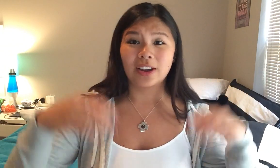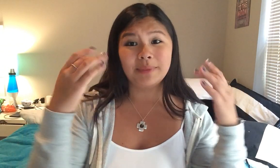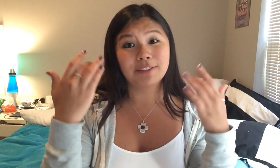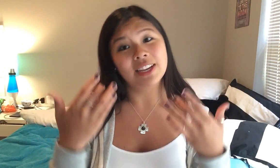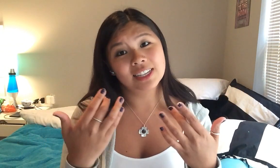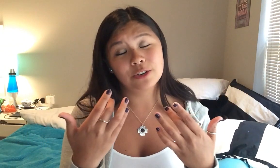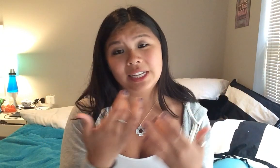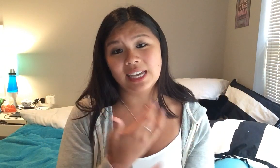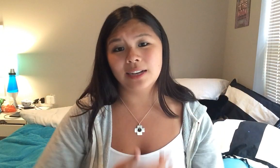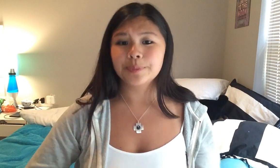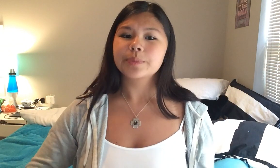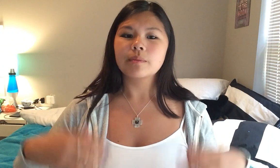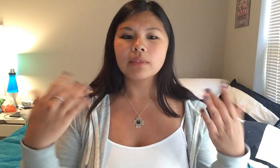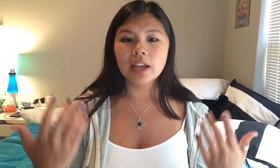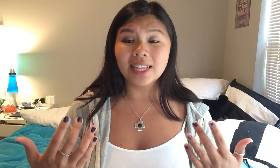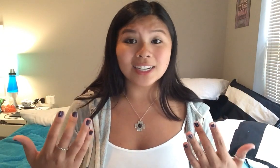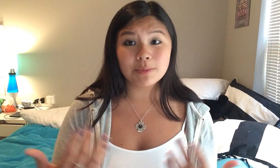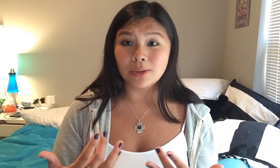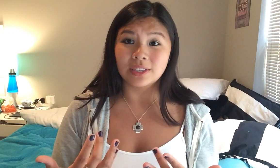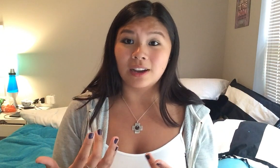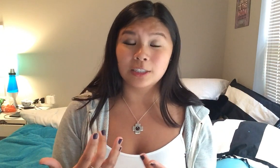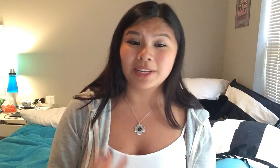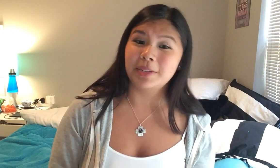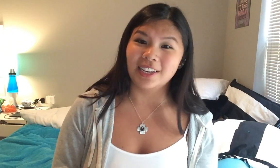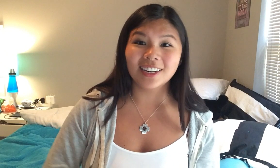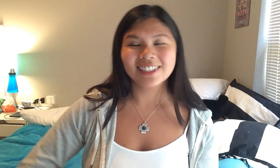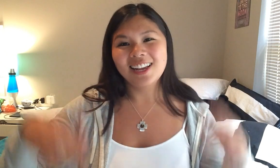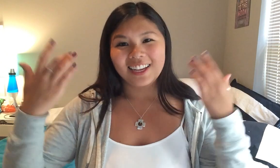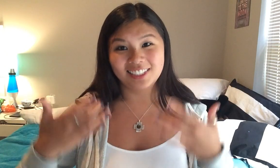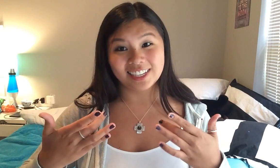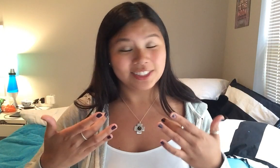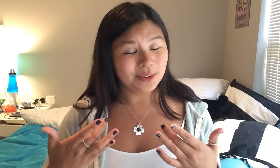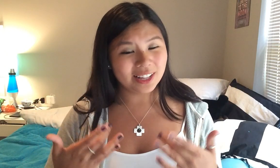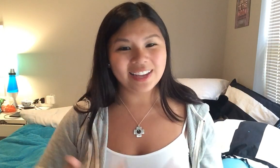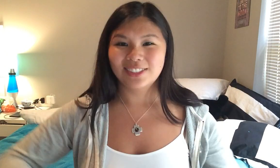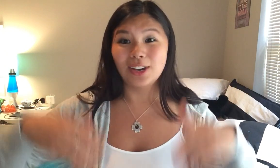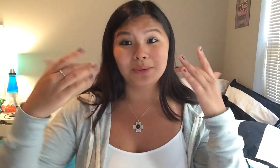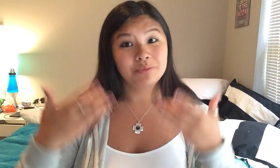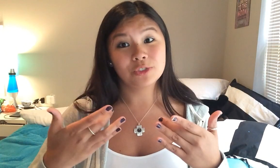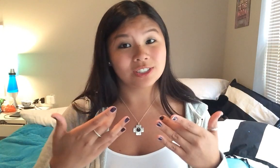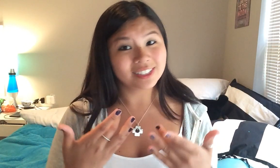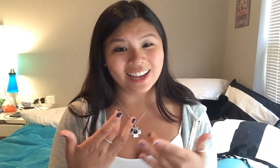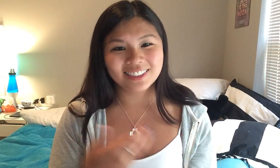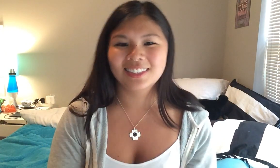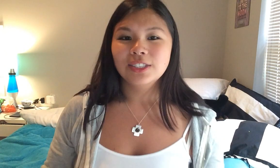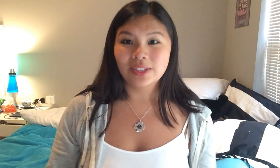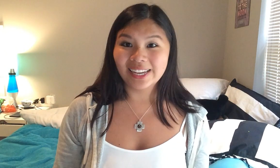kind of make a face like you're really sad that's actually most of the song to be completely honest because it says low a lot so just look sad so the second